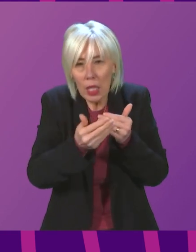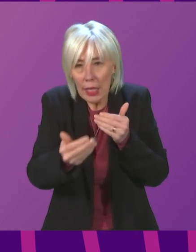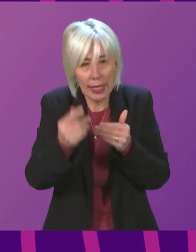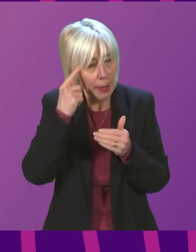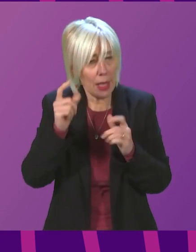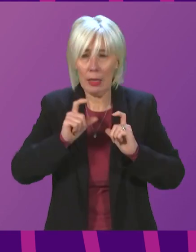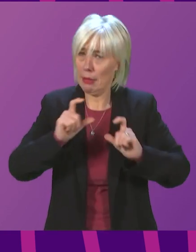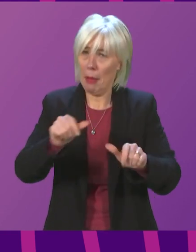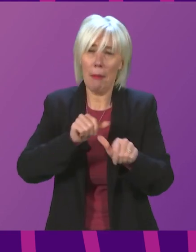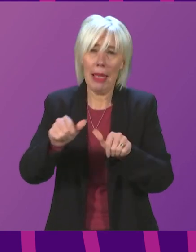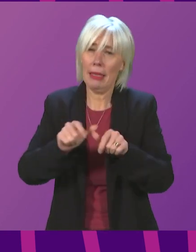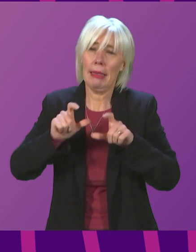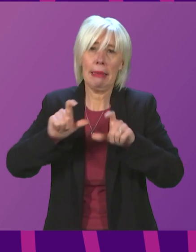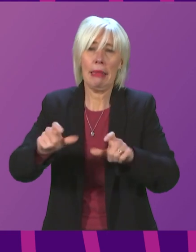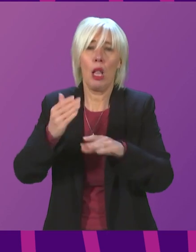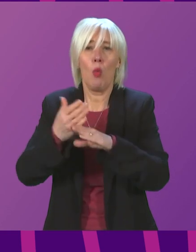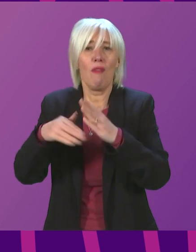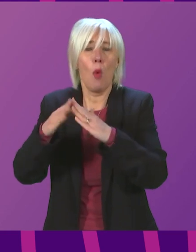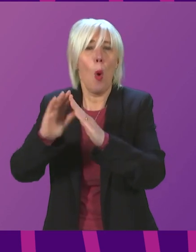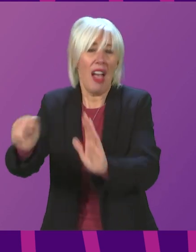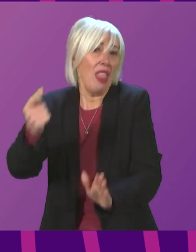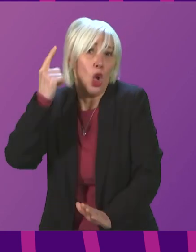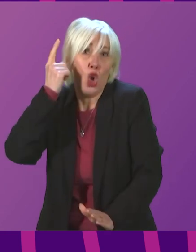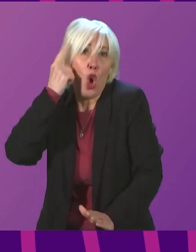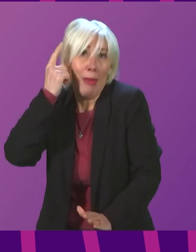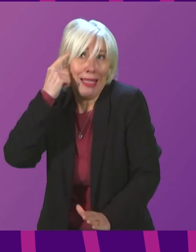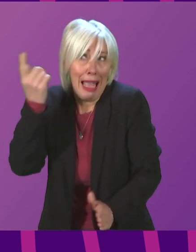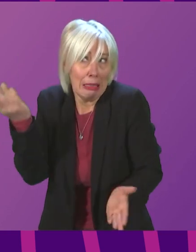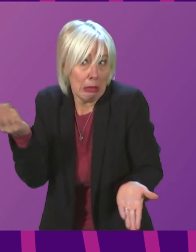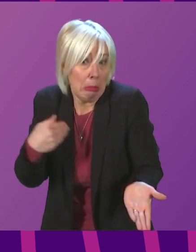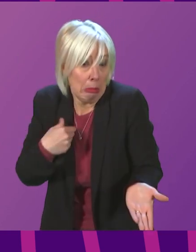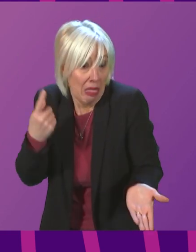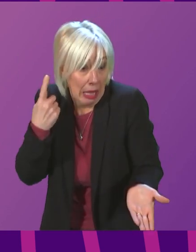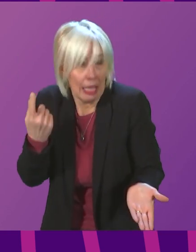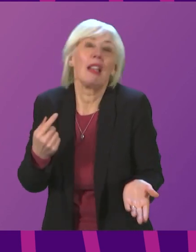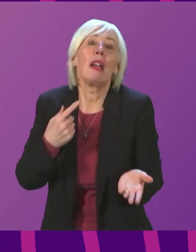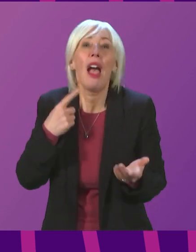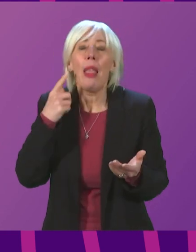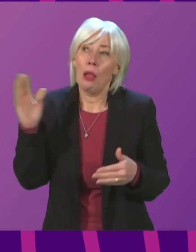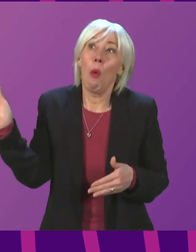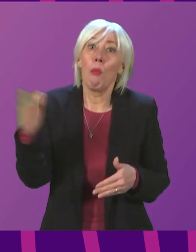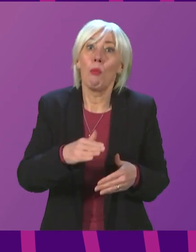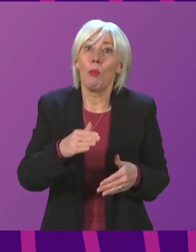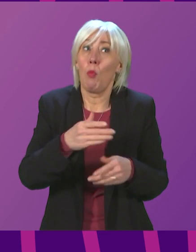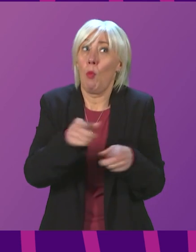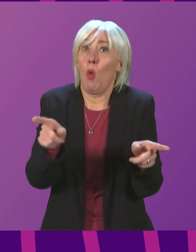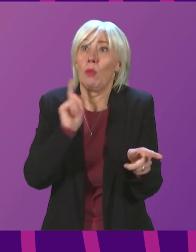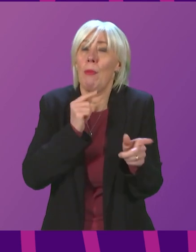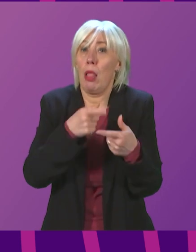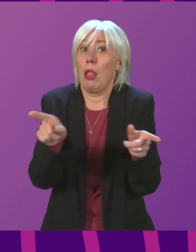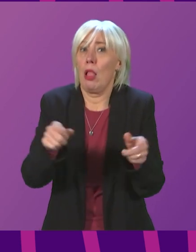in place. So, it is common sense, I would argue, and I think most people across the country understand that.